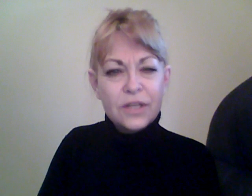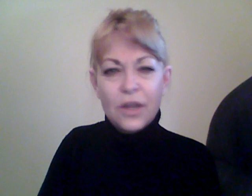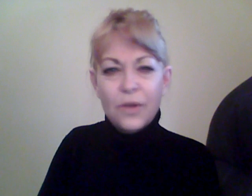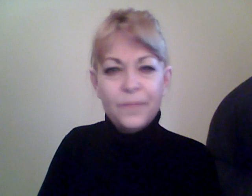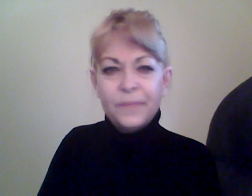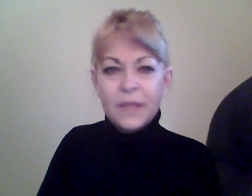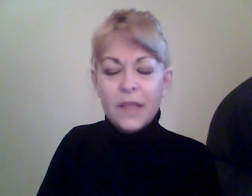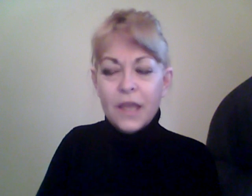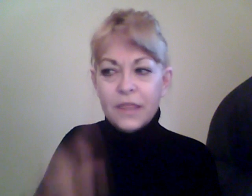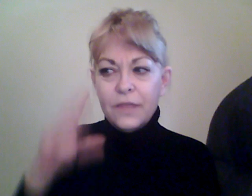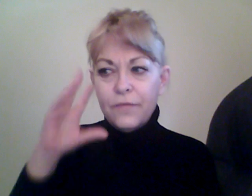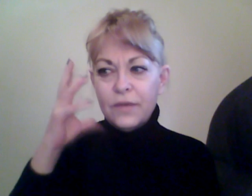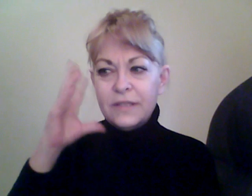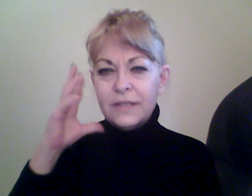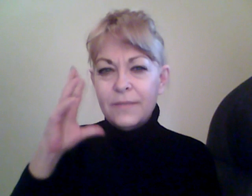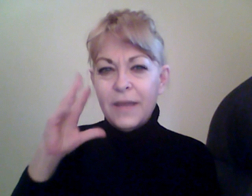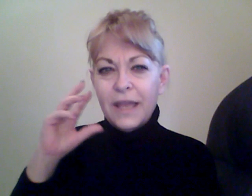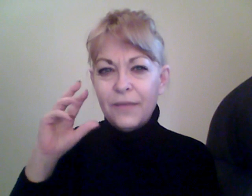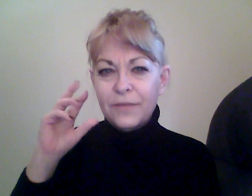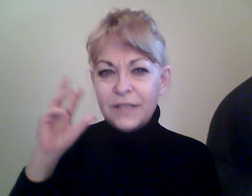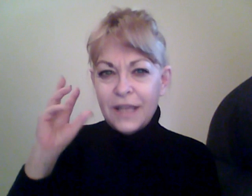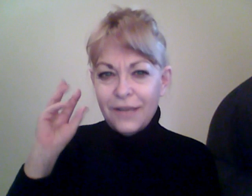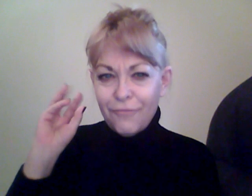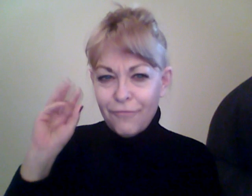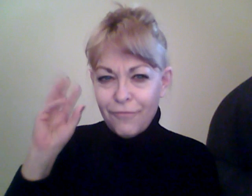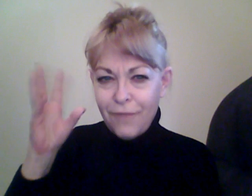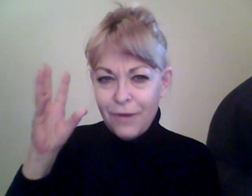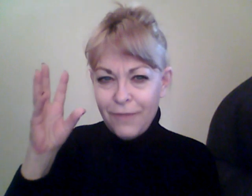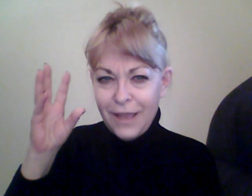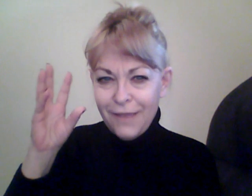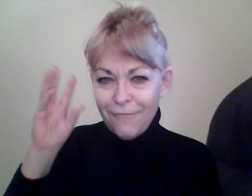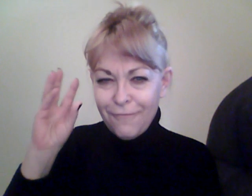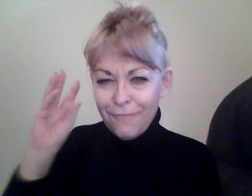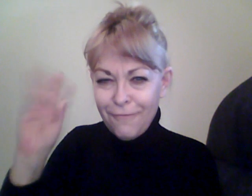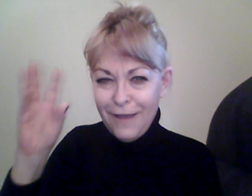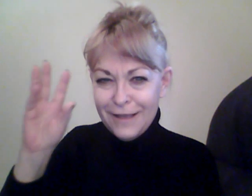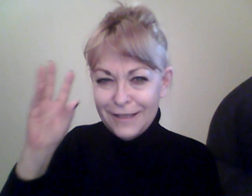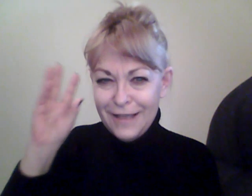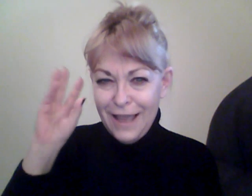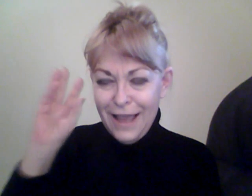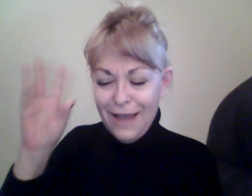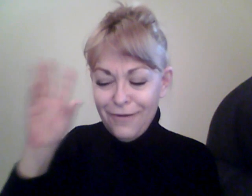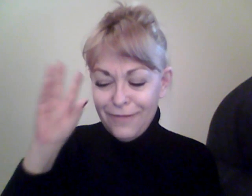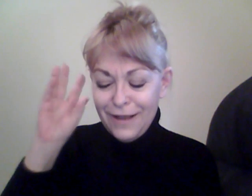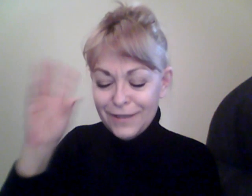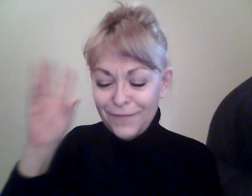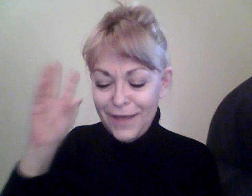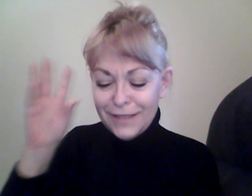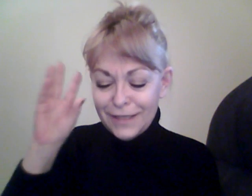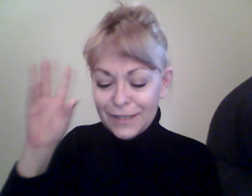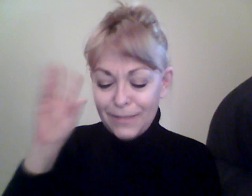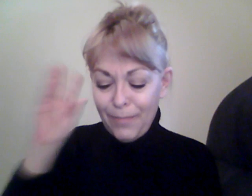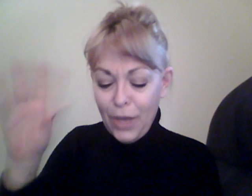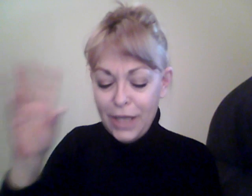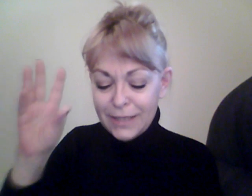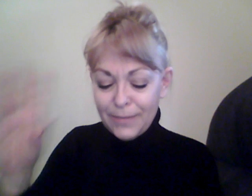ago, the voices in my head were saying, run away, run out as fast as possible.